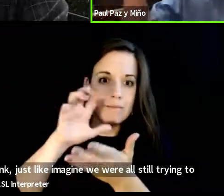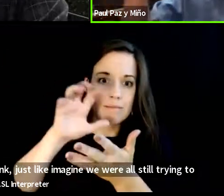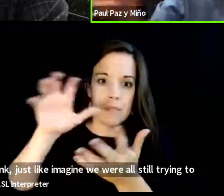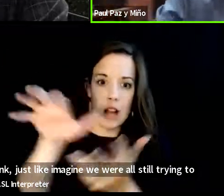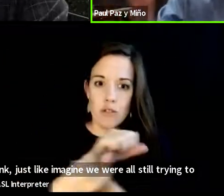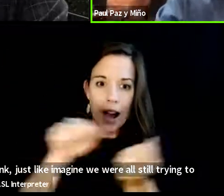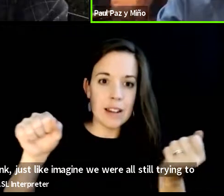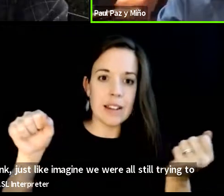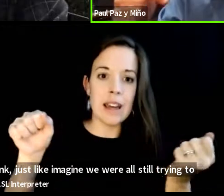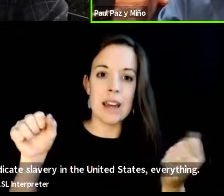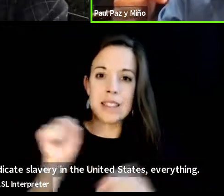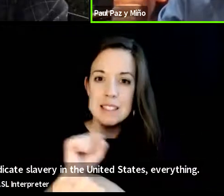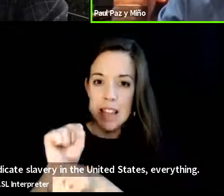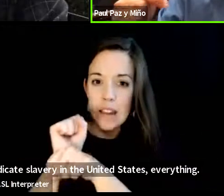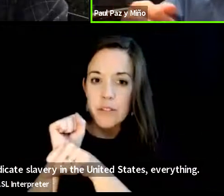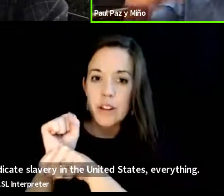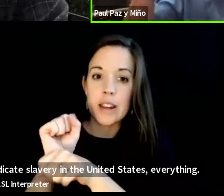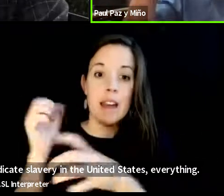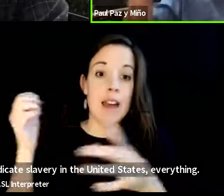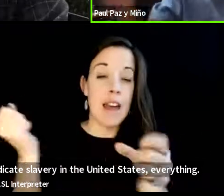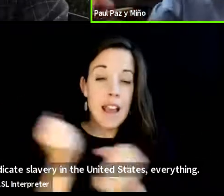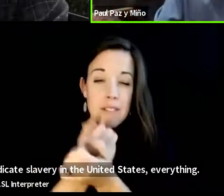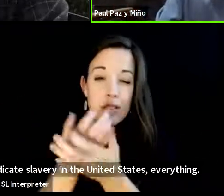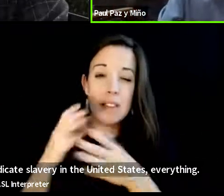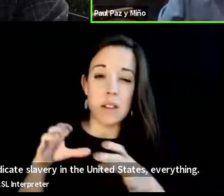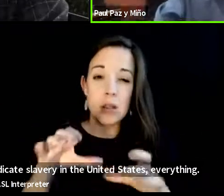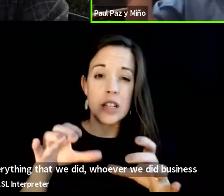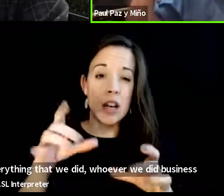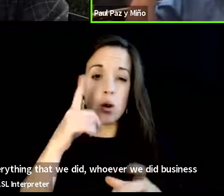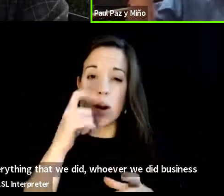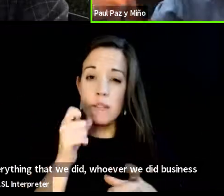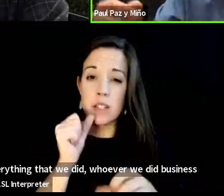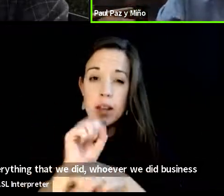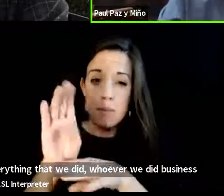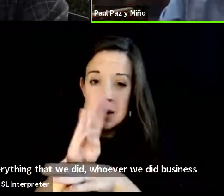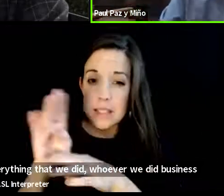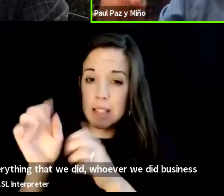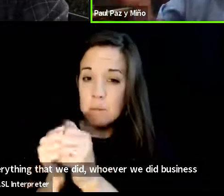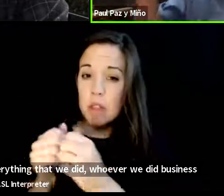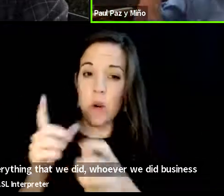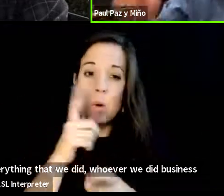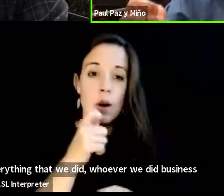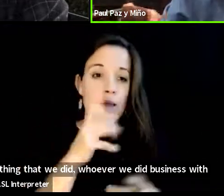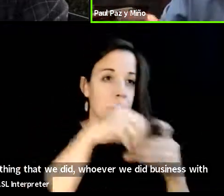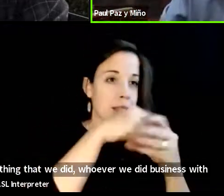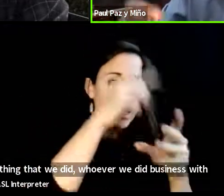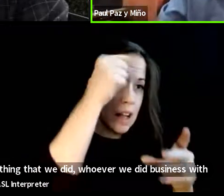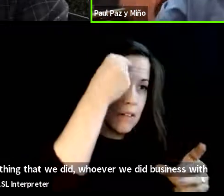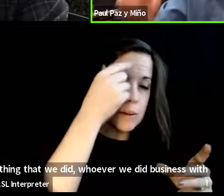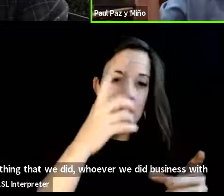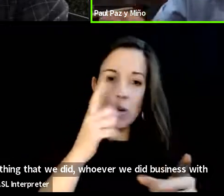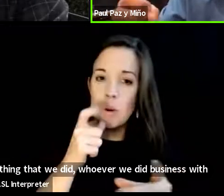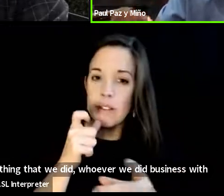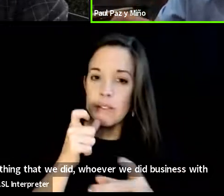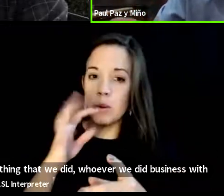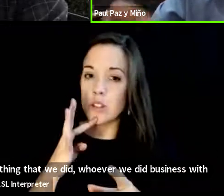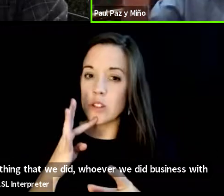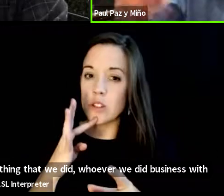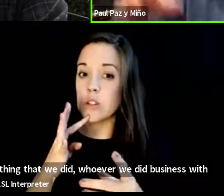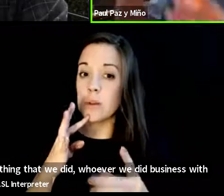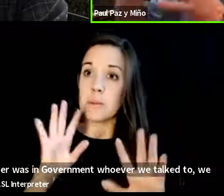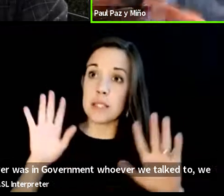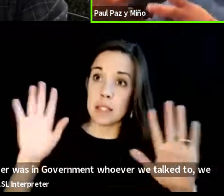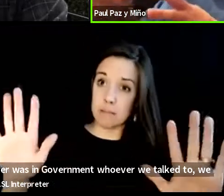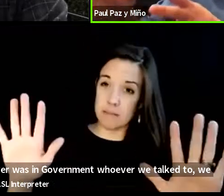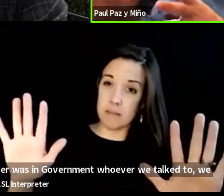everything that we did whoever we did business with whoever was in government whoever we talked to we would be saying to them